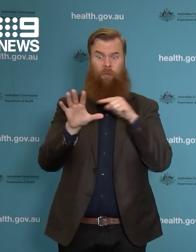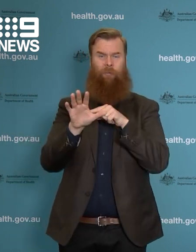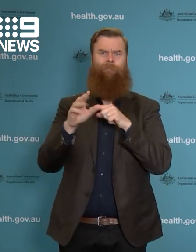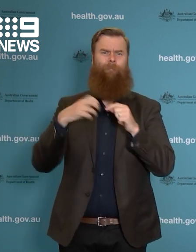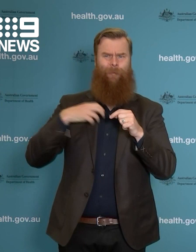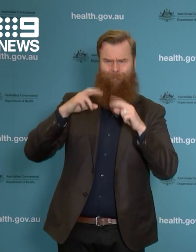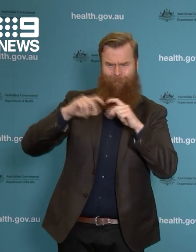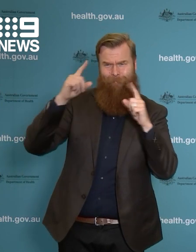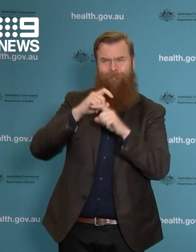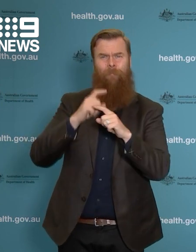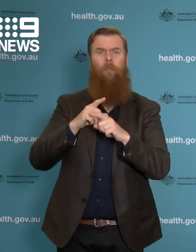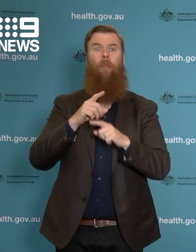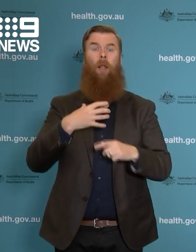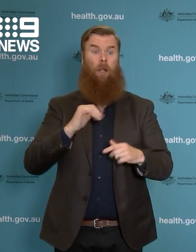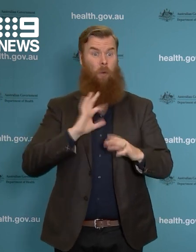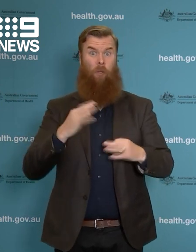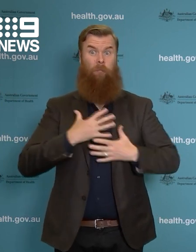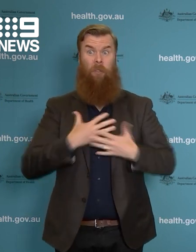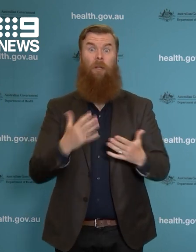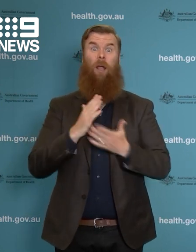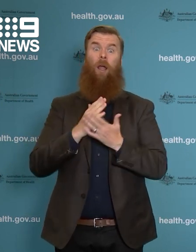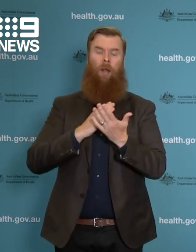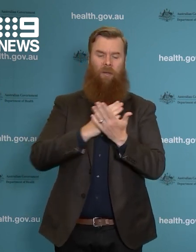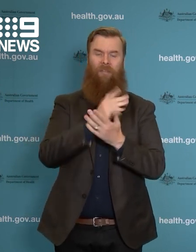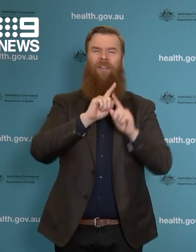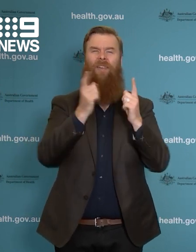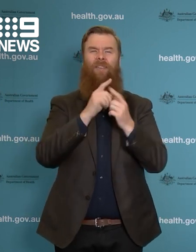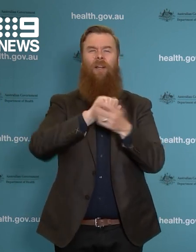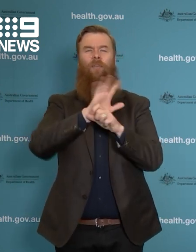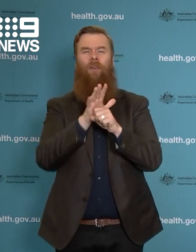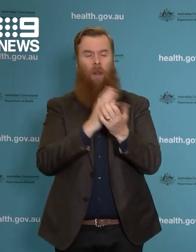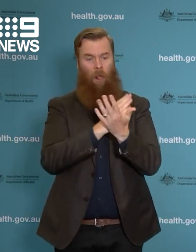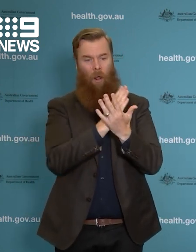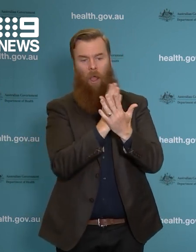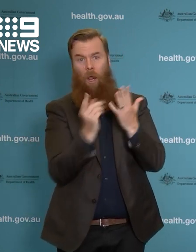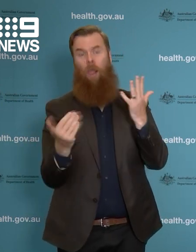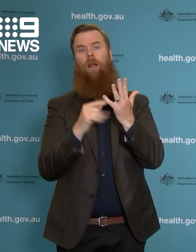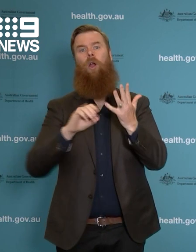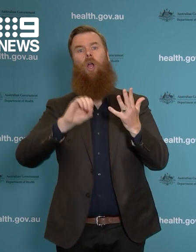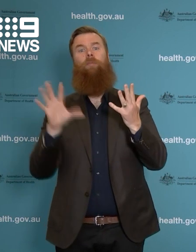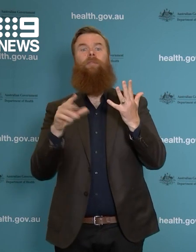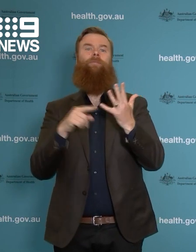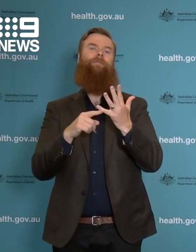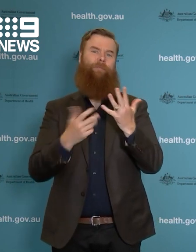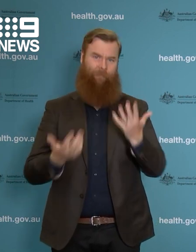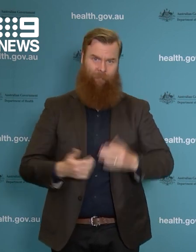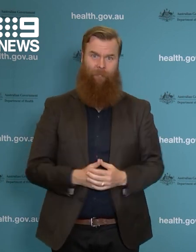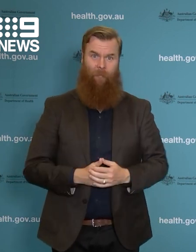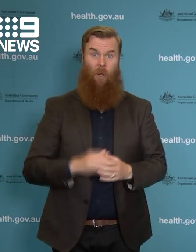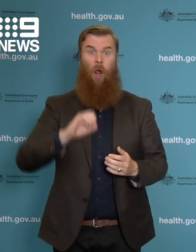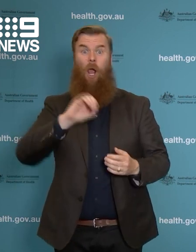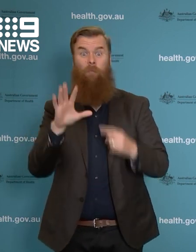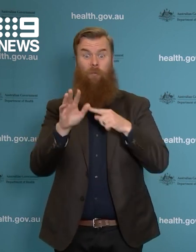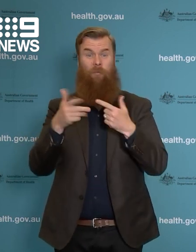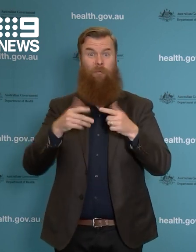come. We've seen them come and go previously. But Omicron is definitely spreading. It gives us